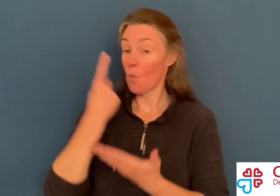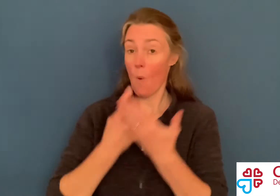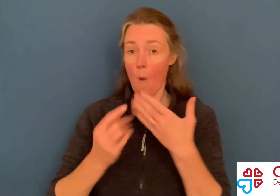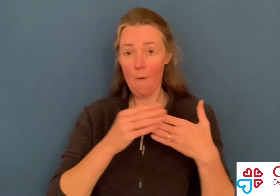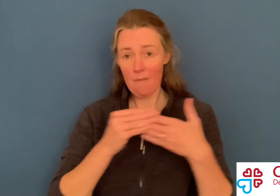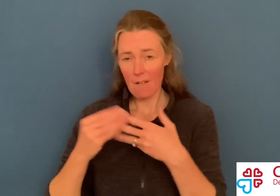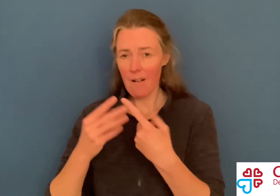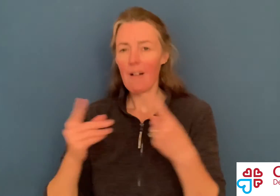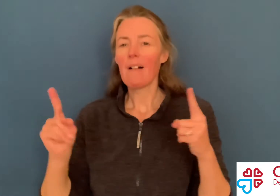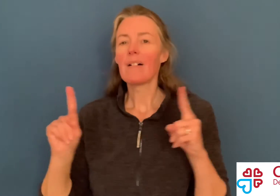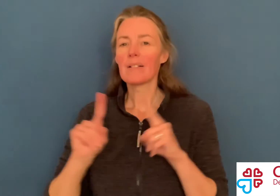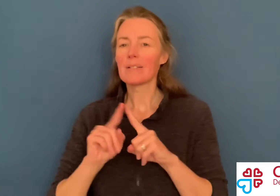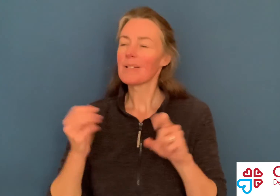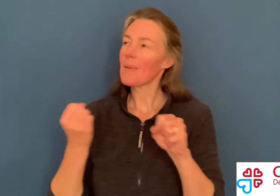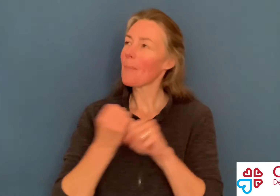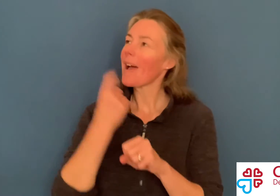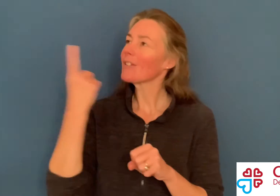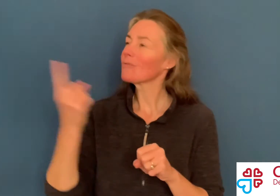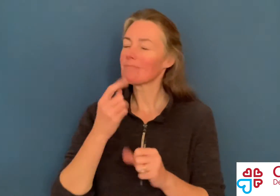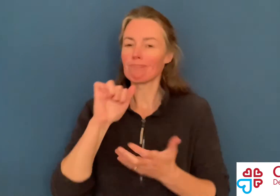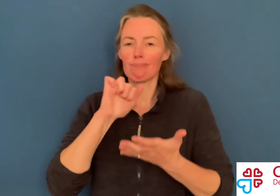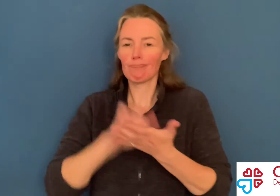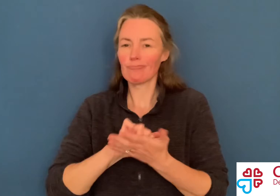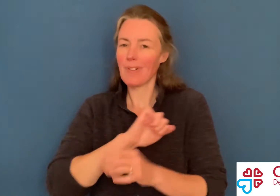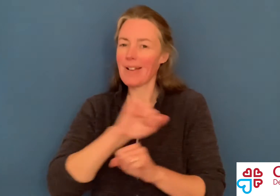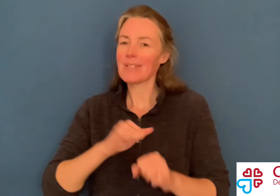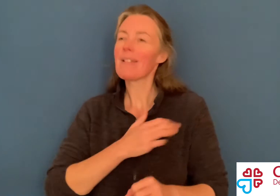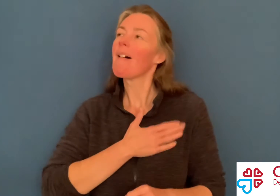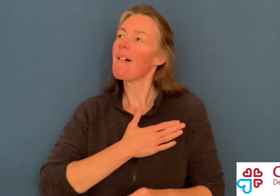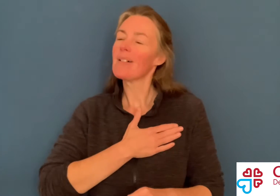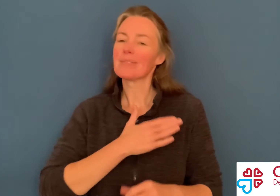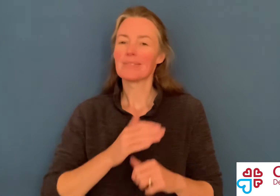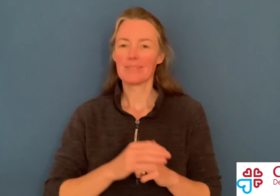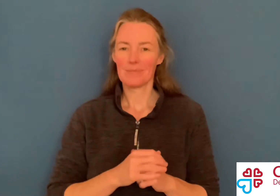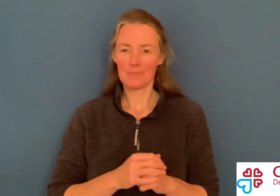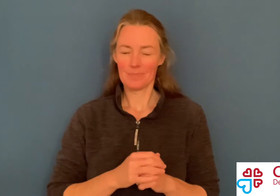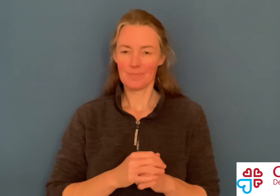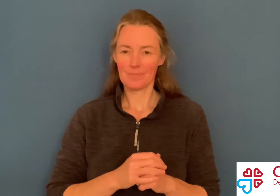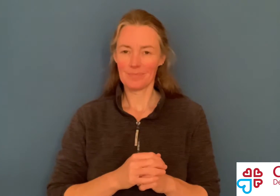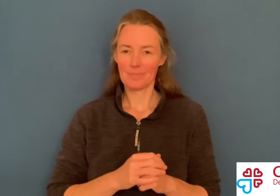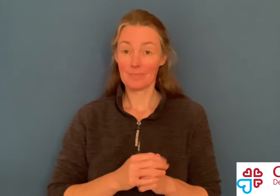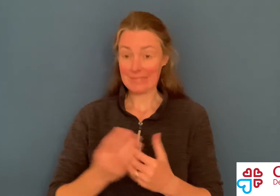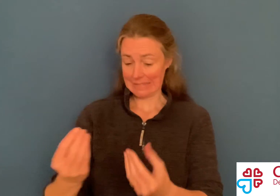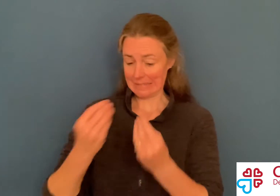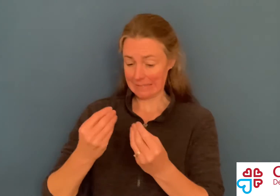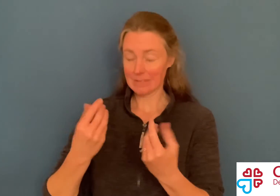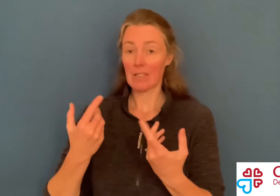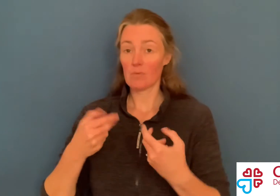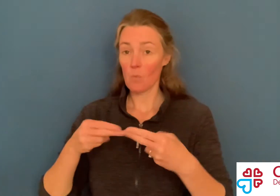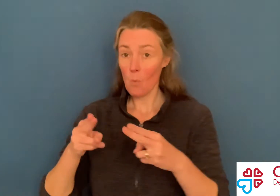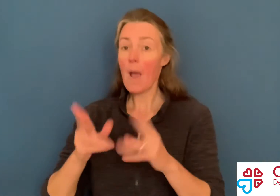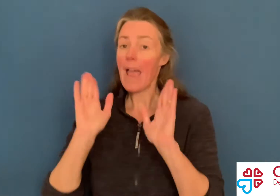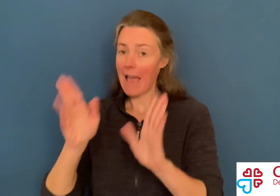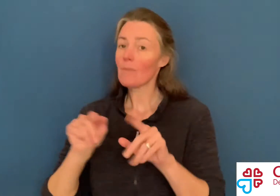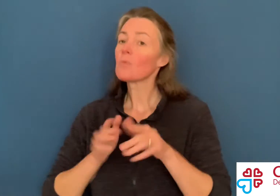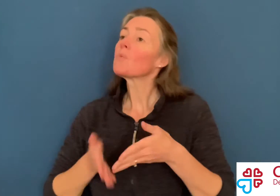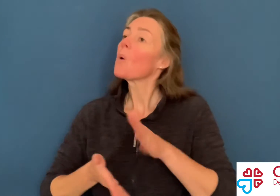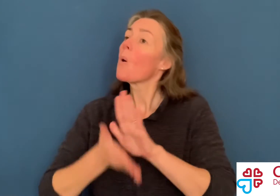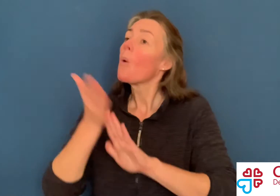With you alone to guide us, make yourself at home in our hearts. Teach us the way we must